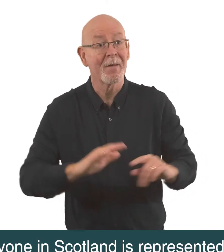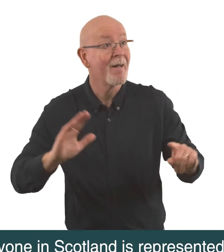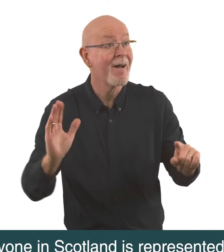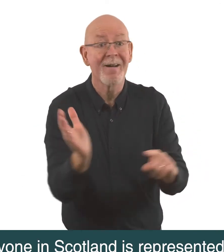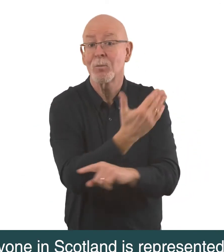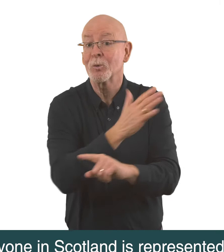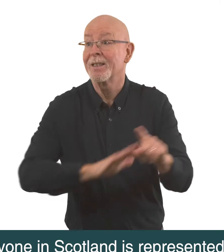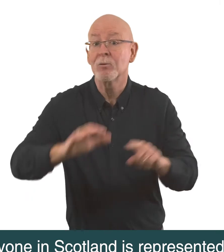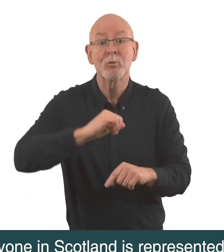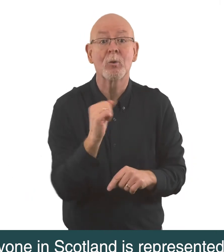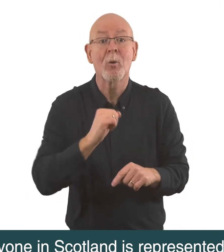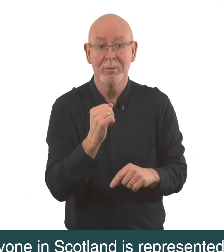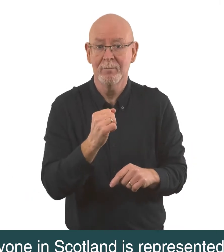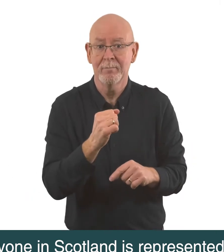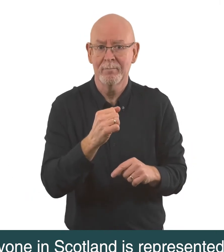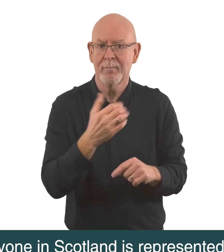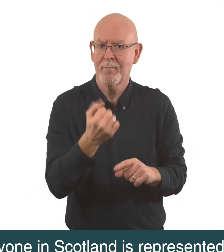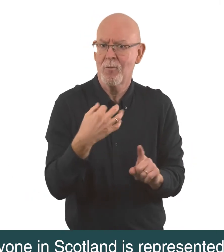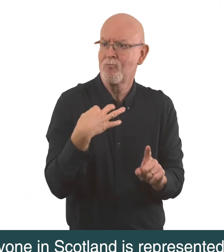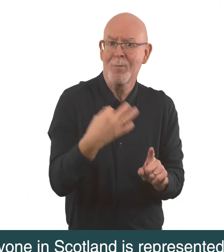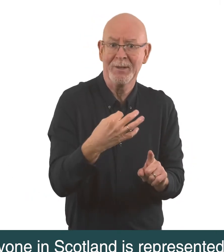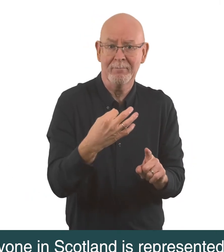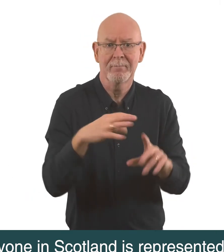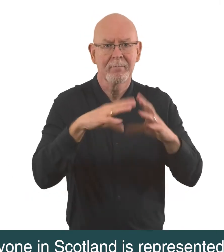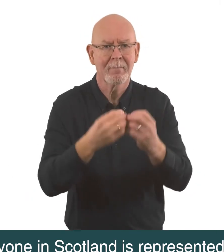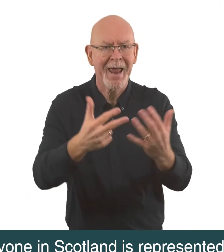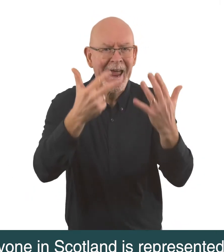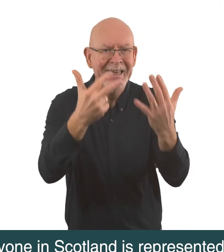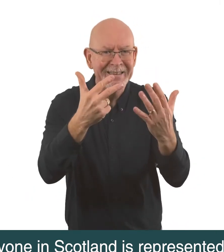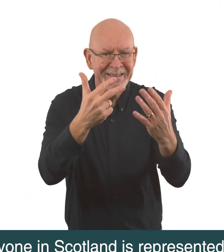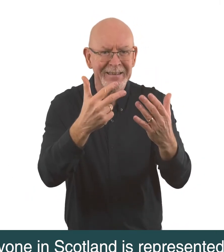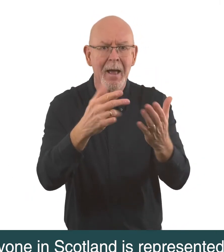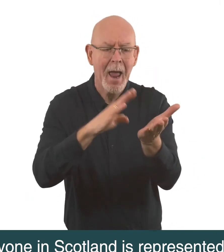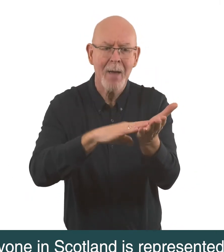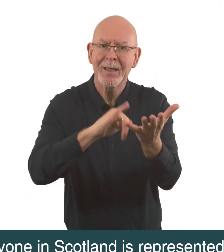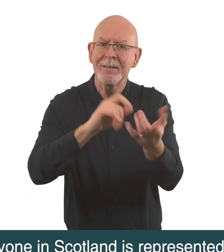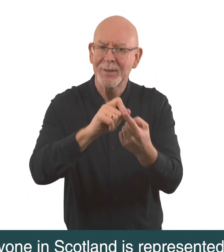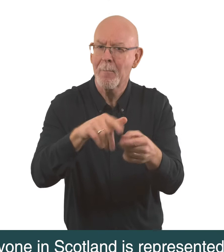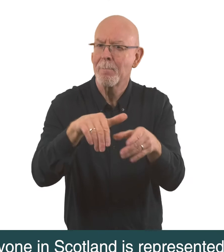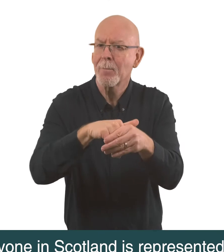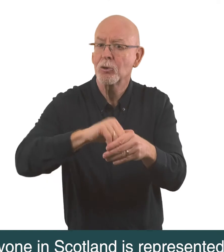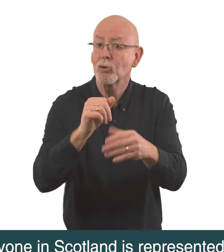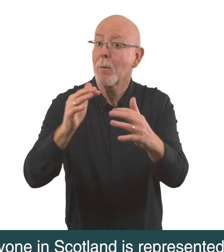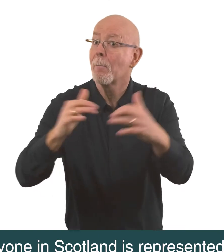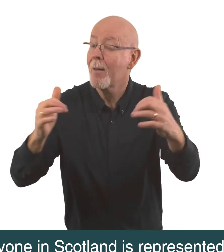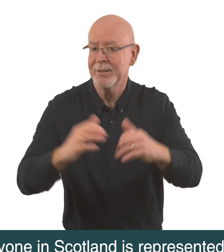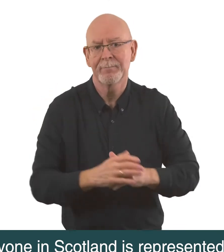Everyone in Scotland is represented by eight members of the Scottish Parliament open brackets, MSPs closed